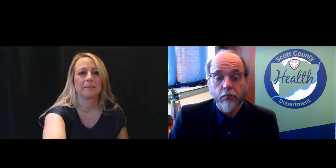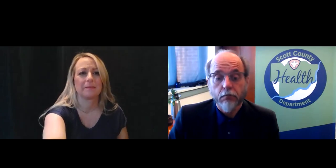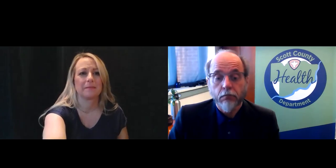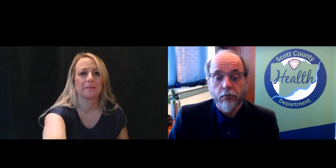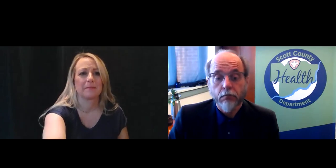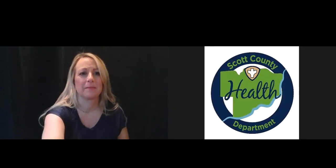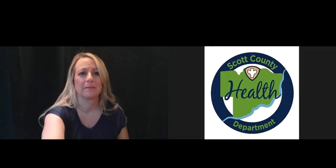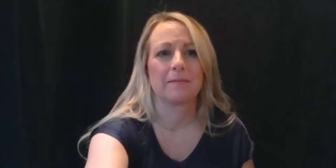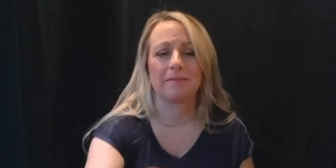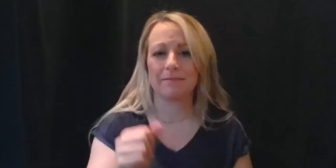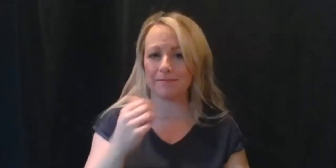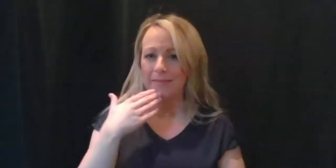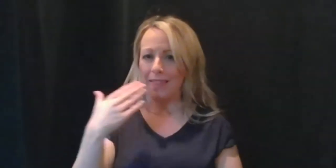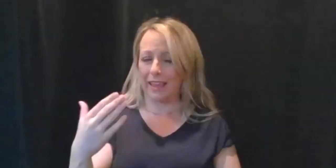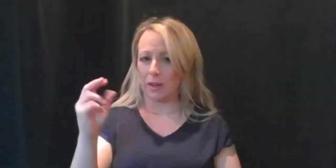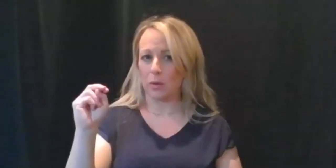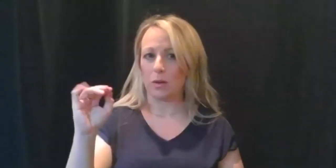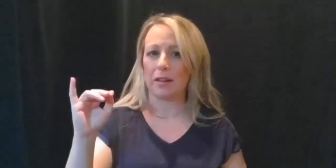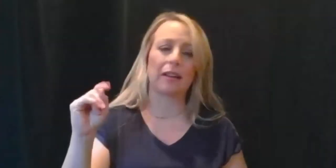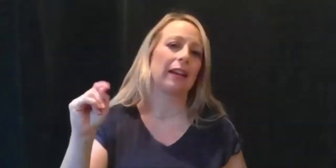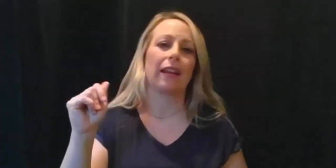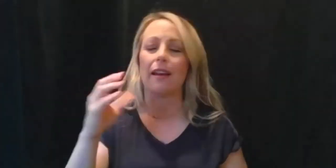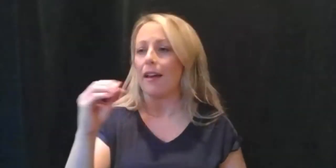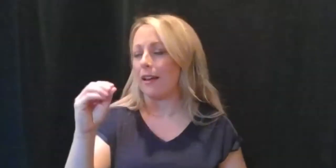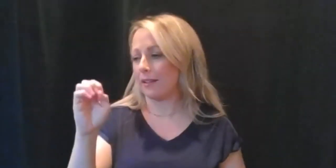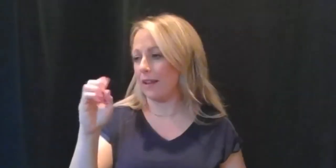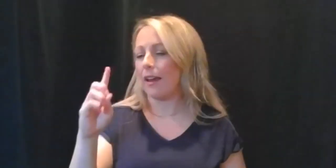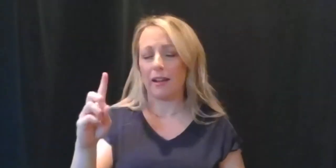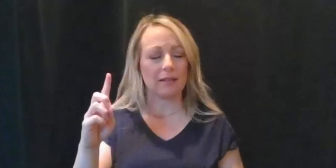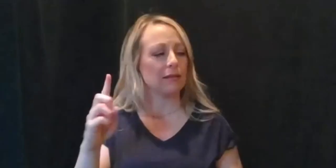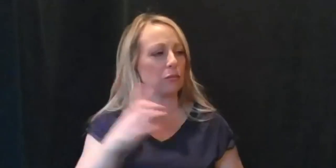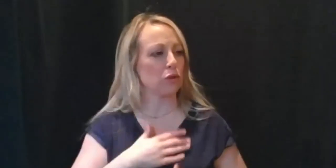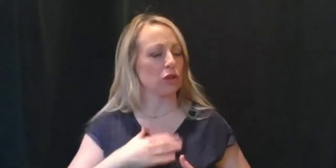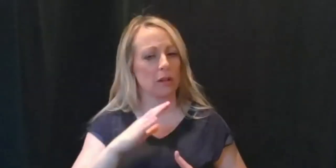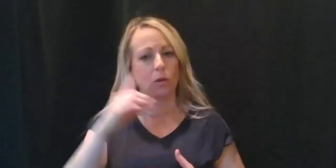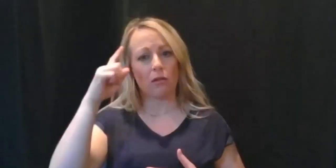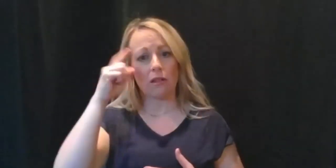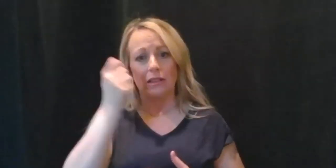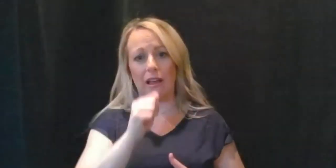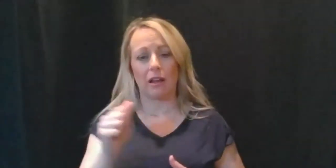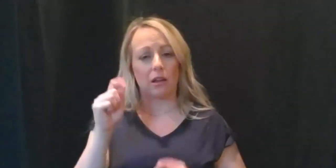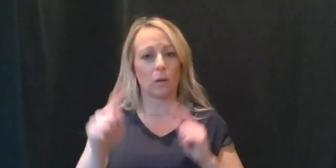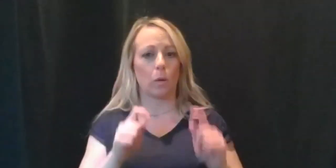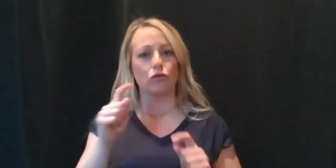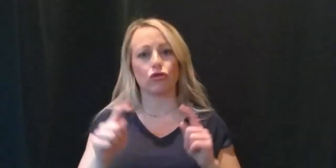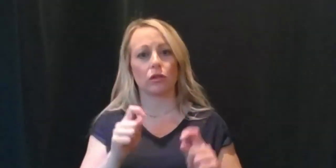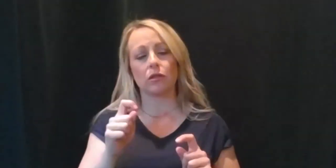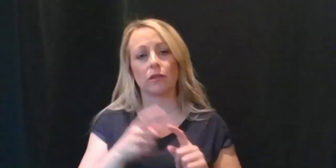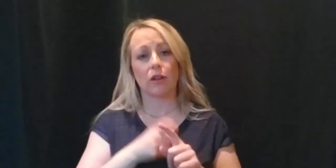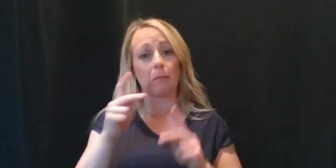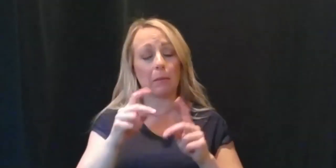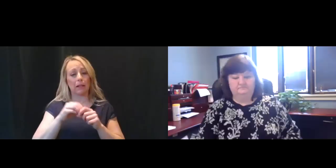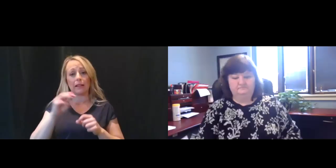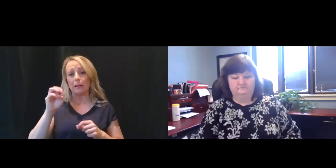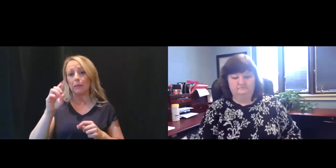Thank you, Anita and Ed. Appreciate those thoughts for today. If we have any members in the media who have any questions, please go ahead and type it